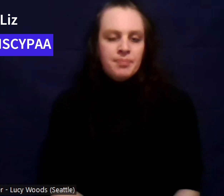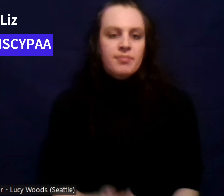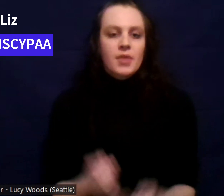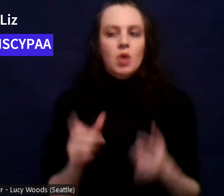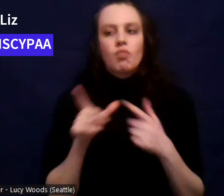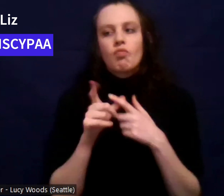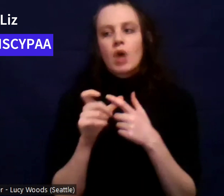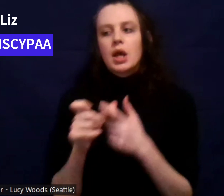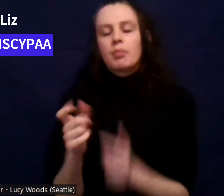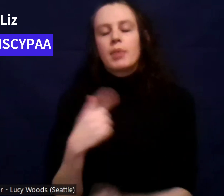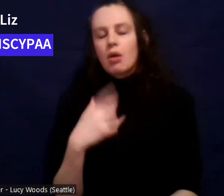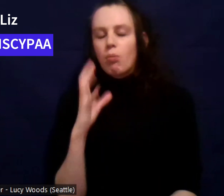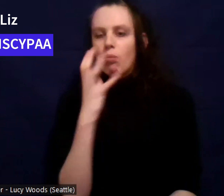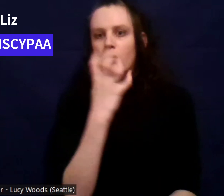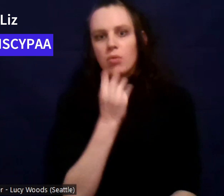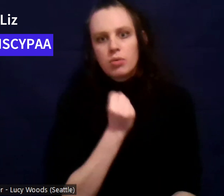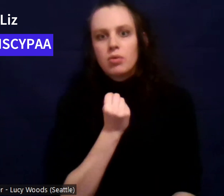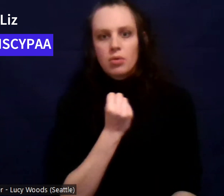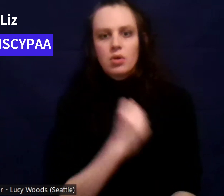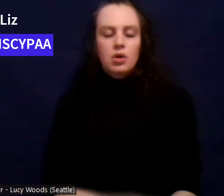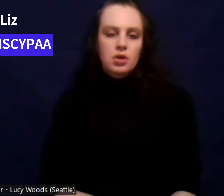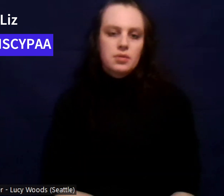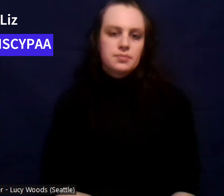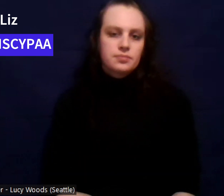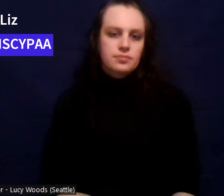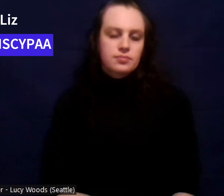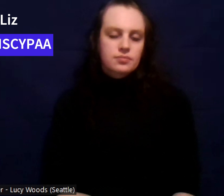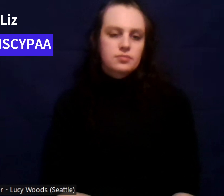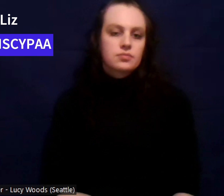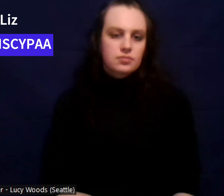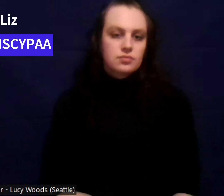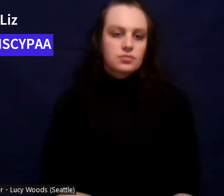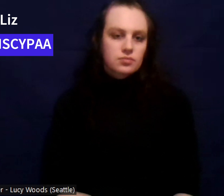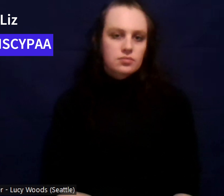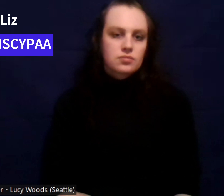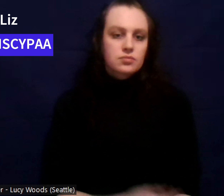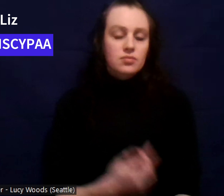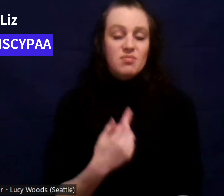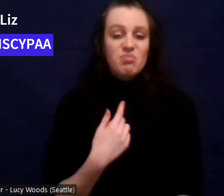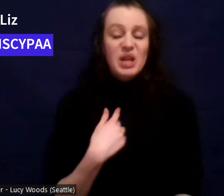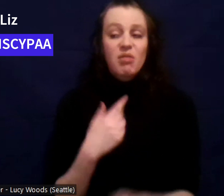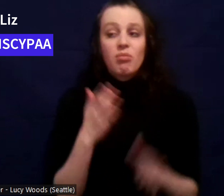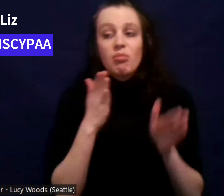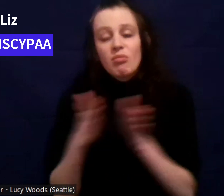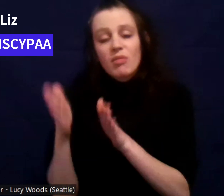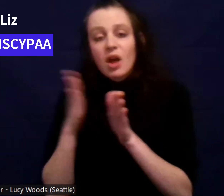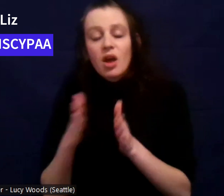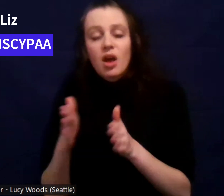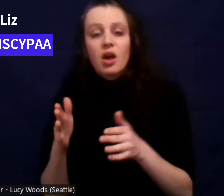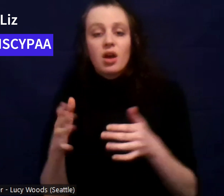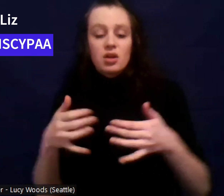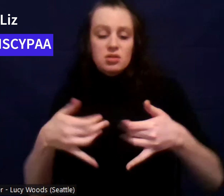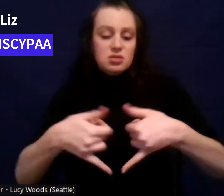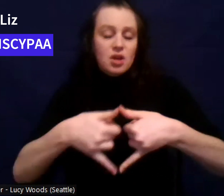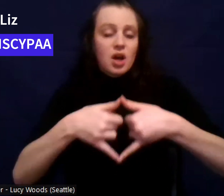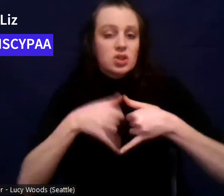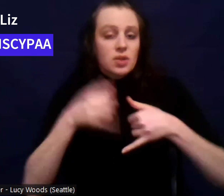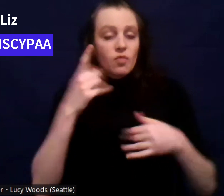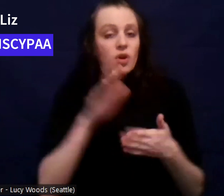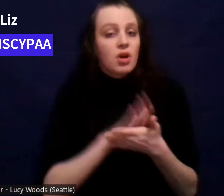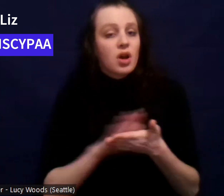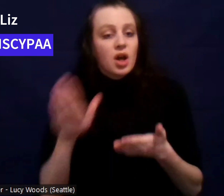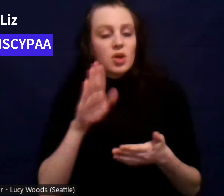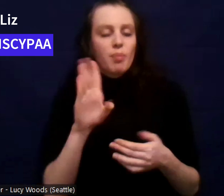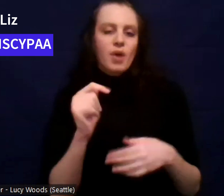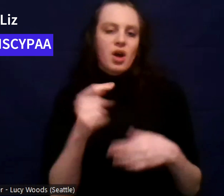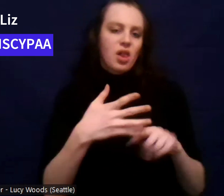was also like my whole life. Um, I was going to get a scholarship to run in college and then they took it away because I got injured. I tore